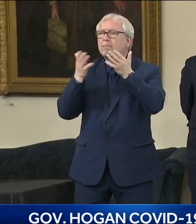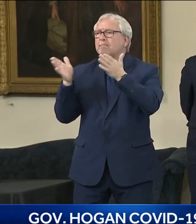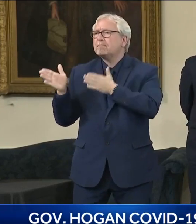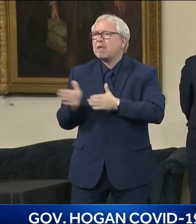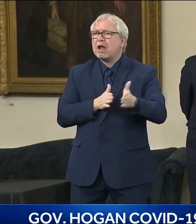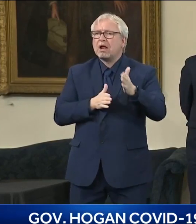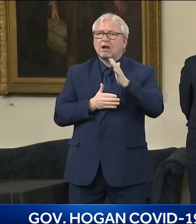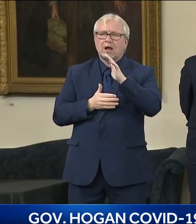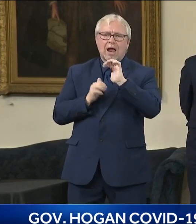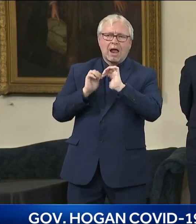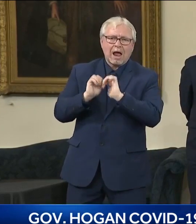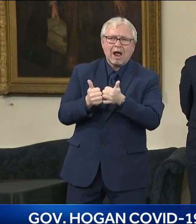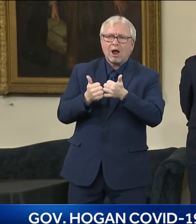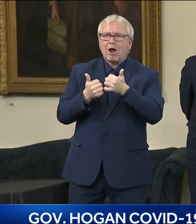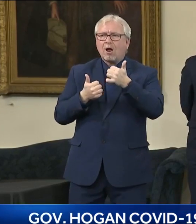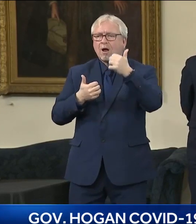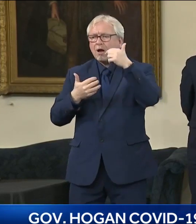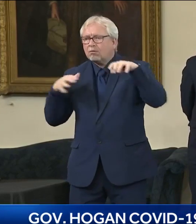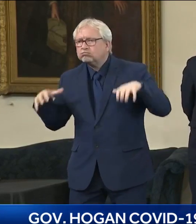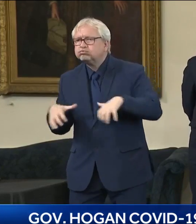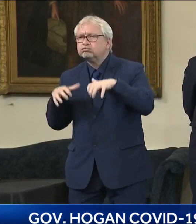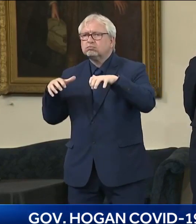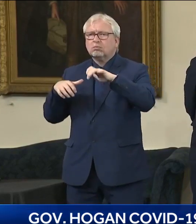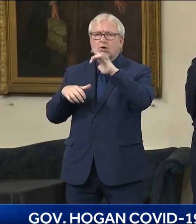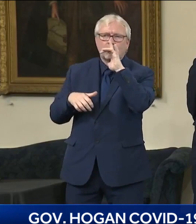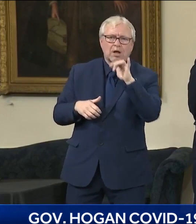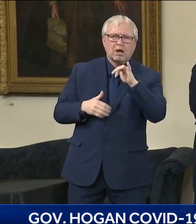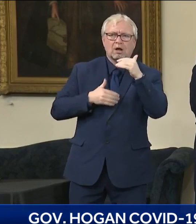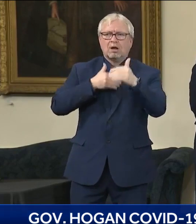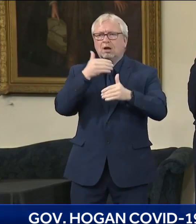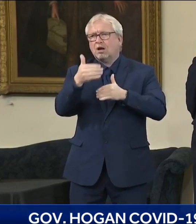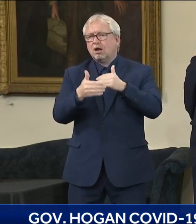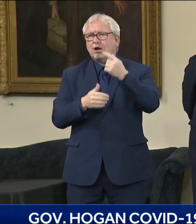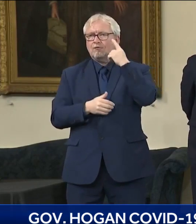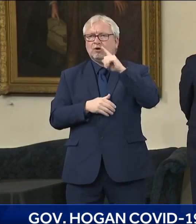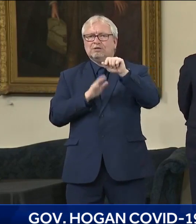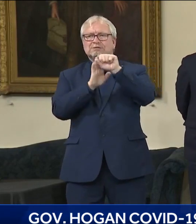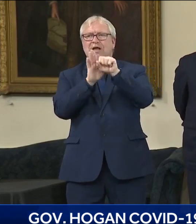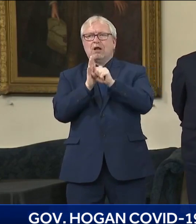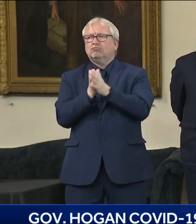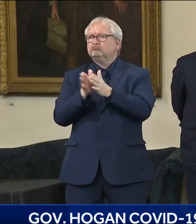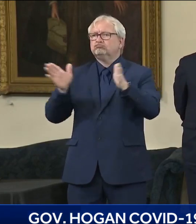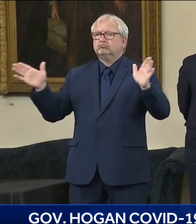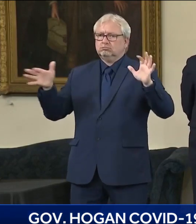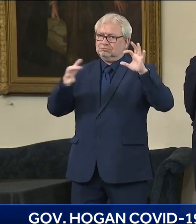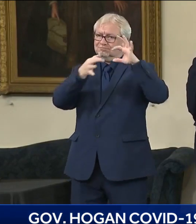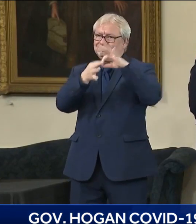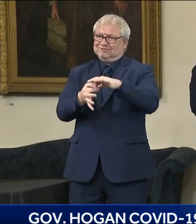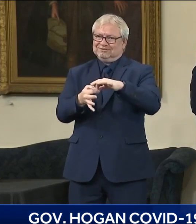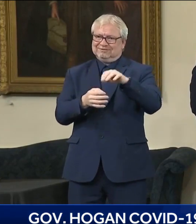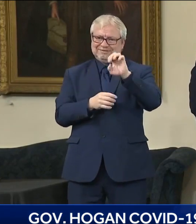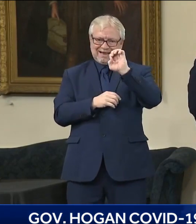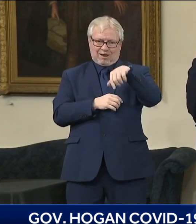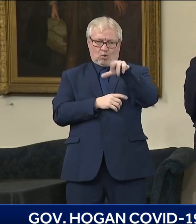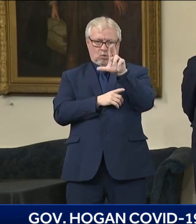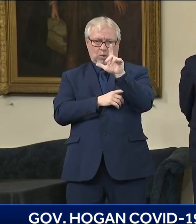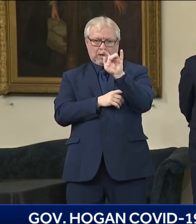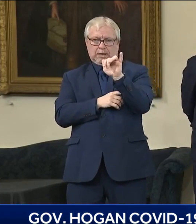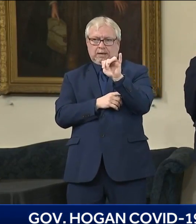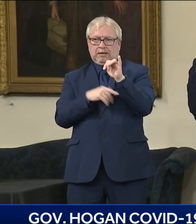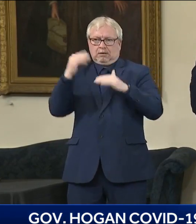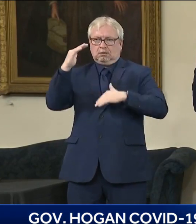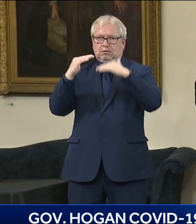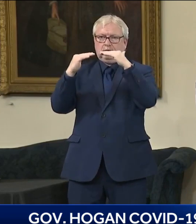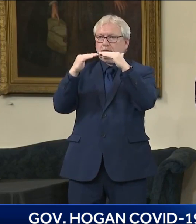operational logistics plan, statewide plan on equity. And it's going to be the first one in America. And